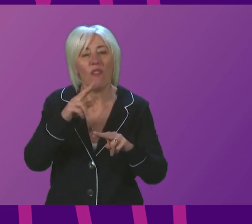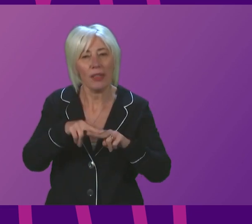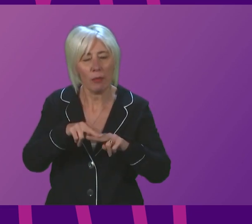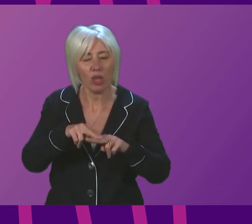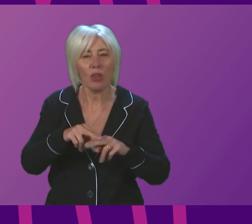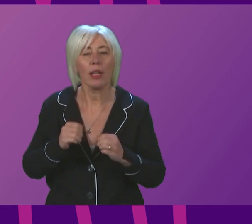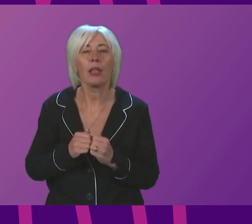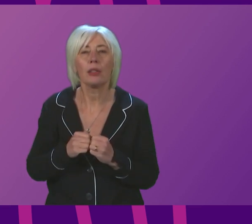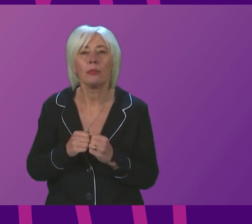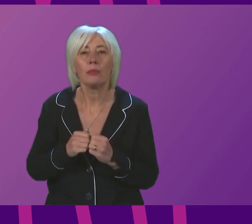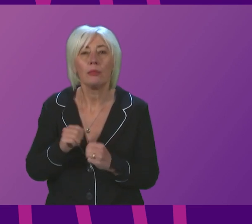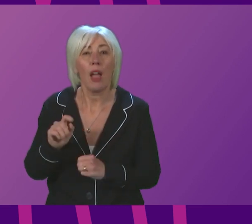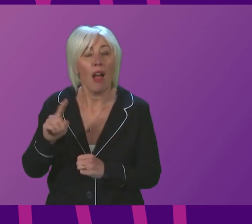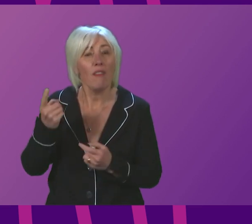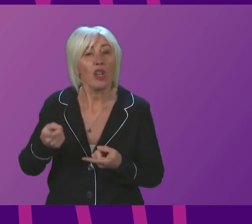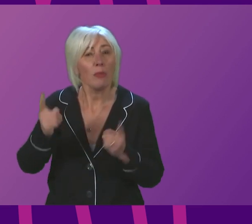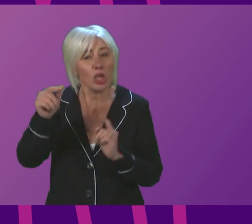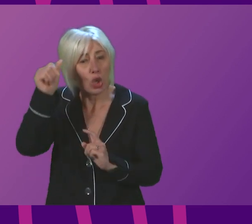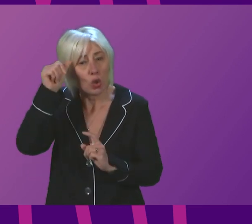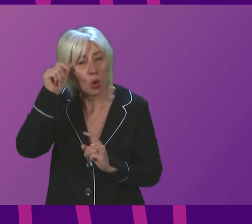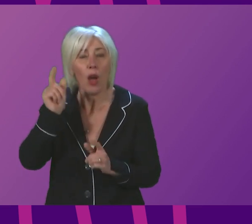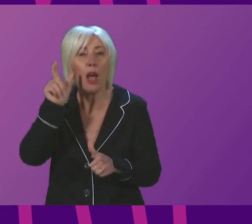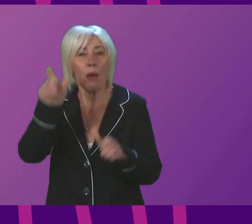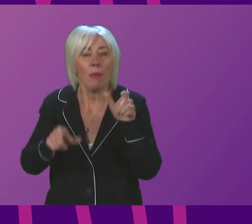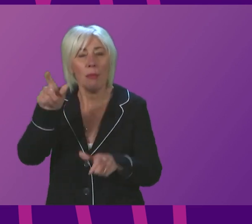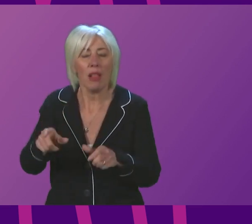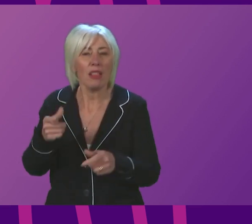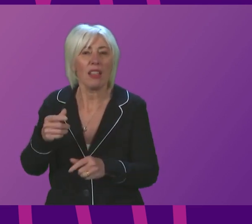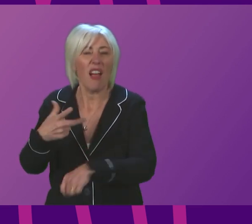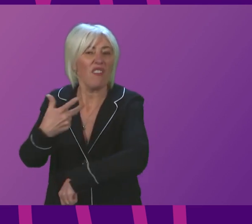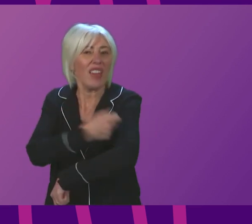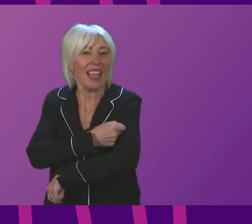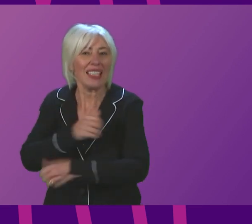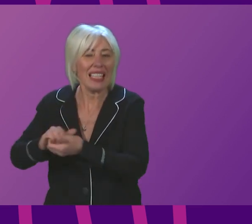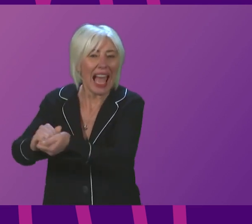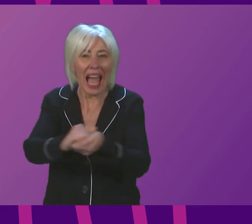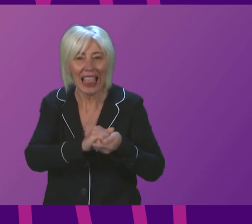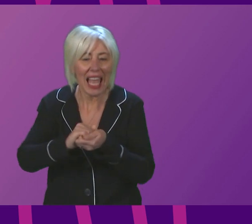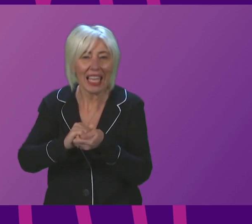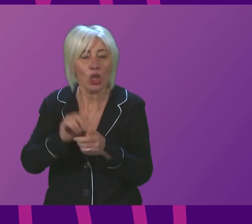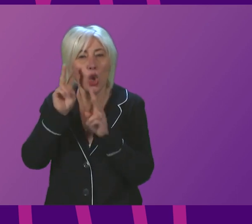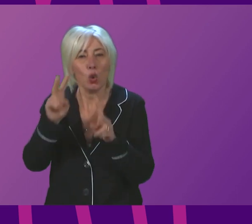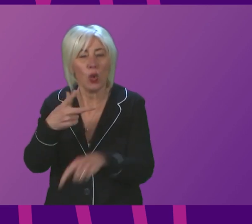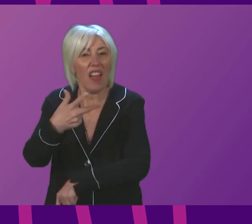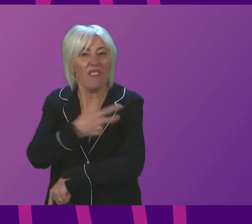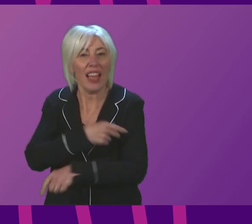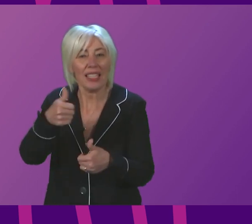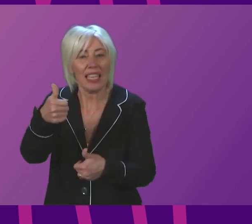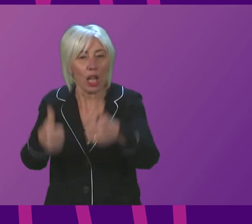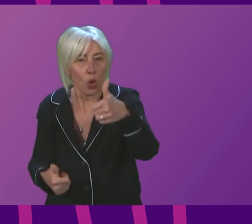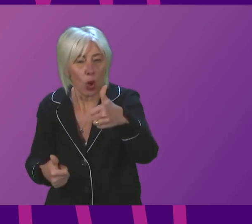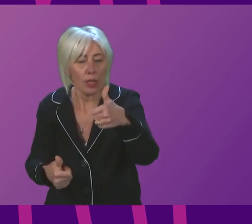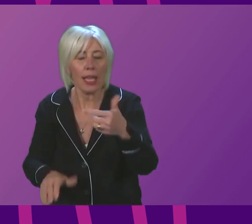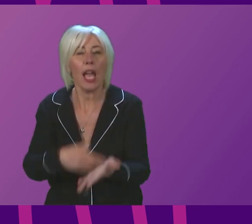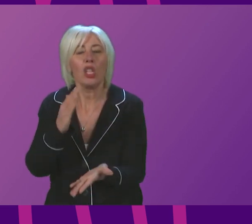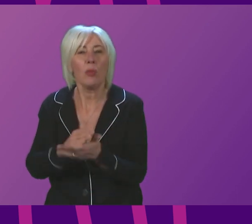The First Minister will be aware of calls from the People's Vaccine Alliance for action to tackle vaccine inequality and ensure that life-saving